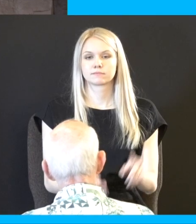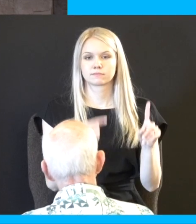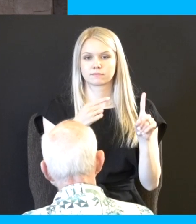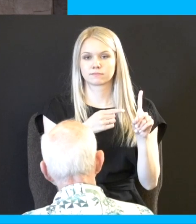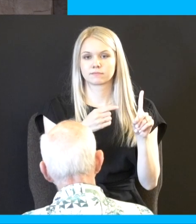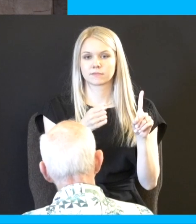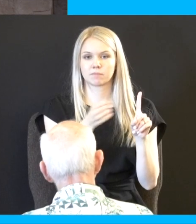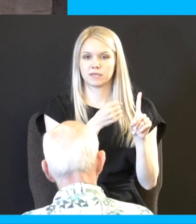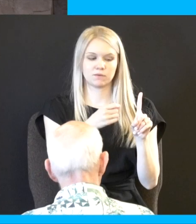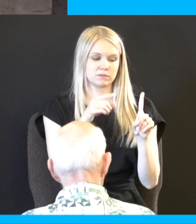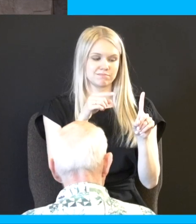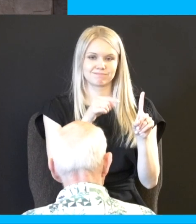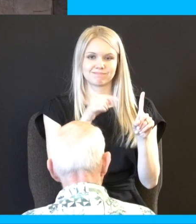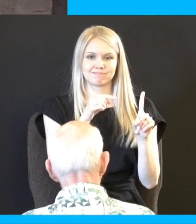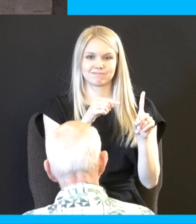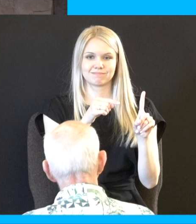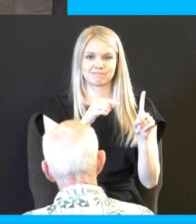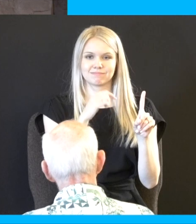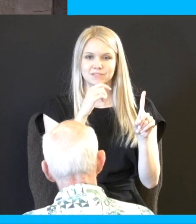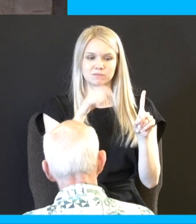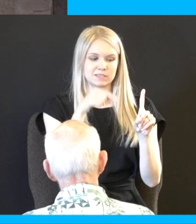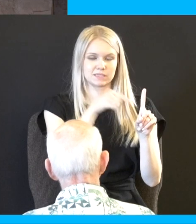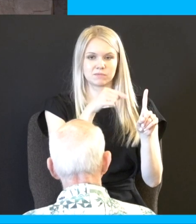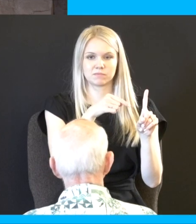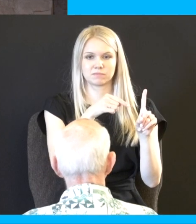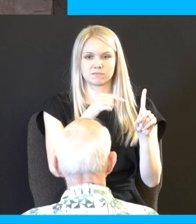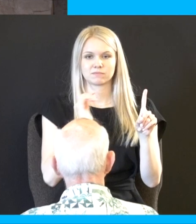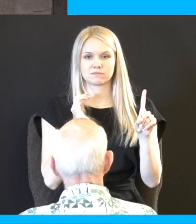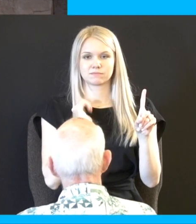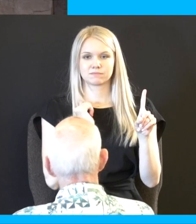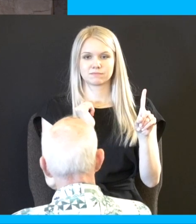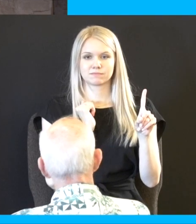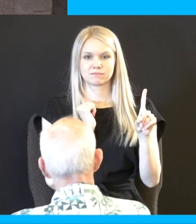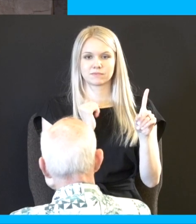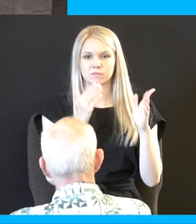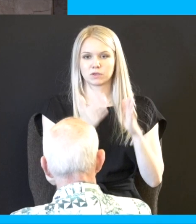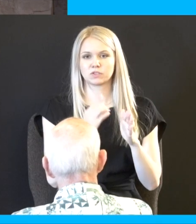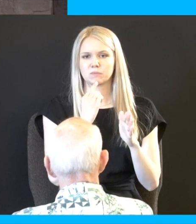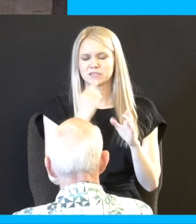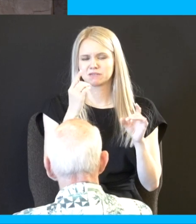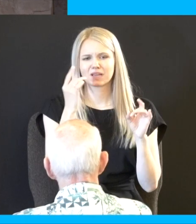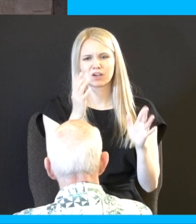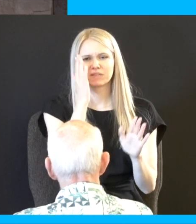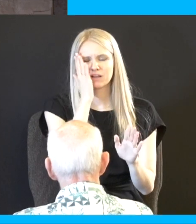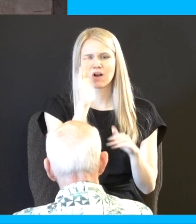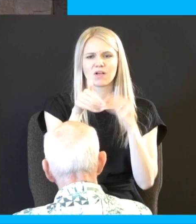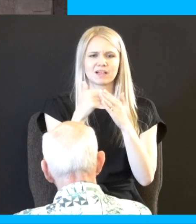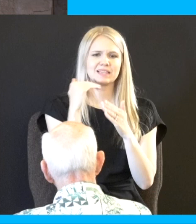that person you misused terribly the beating was on him those lies you told broke people's hearts or